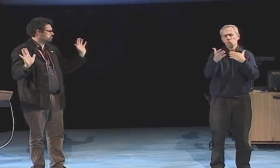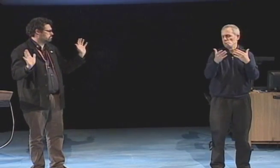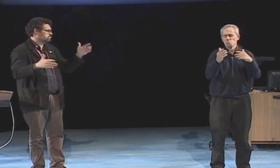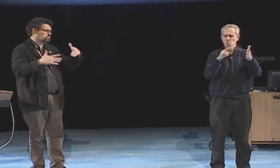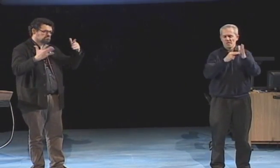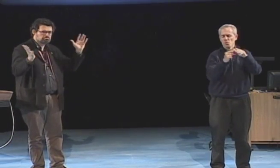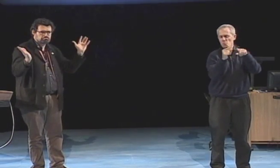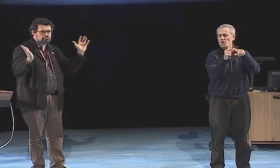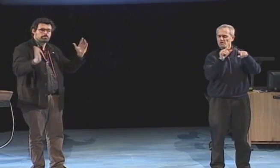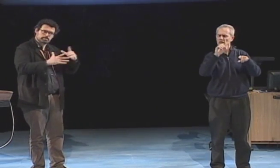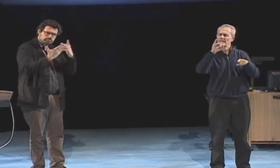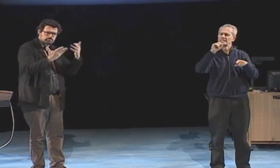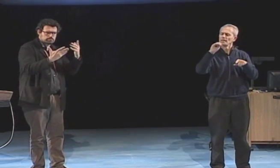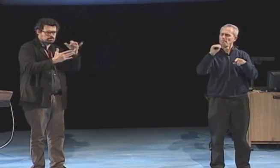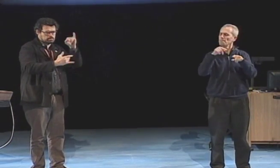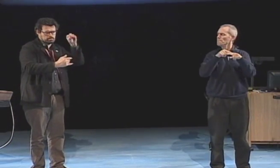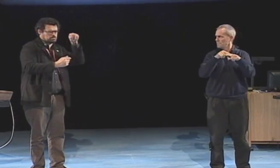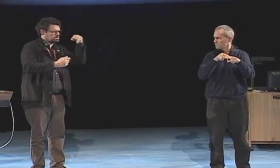values